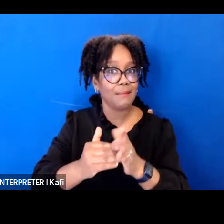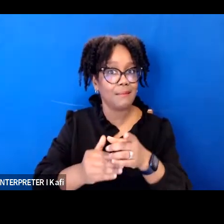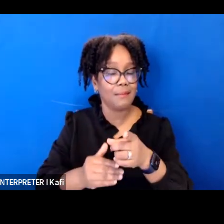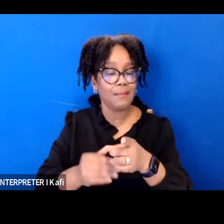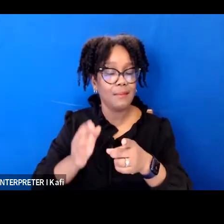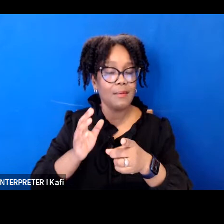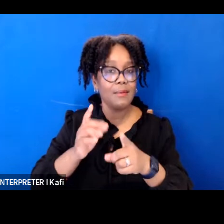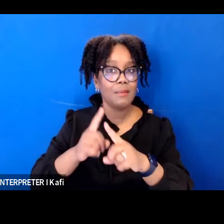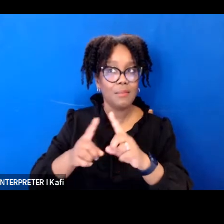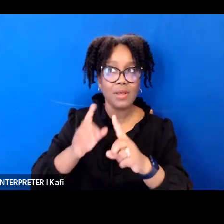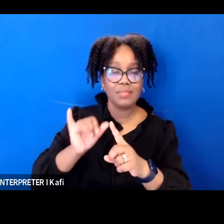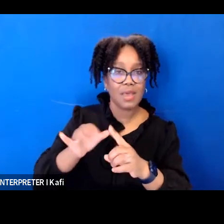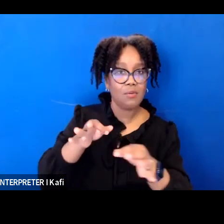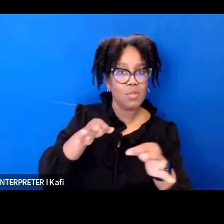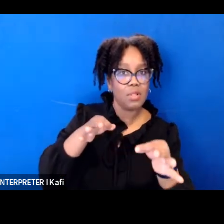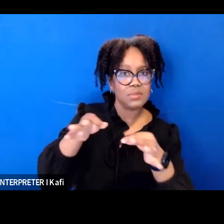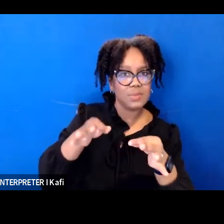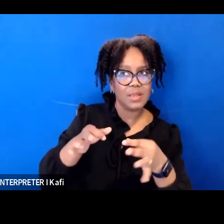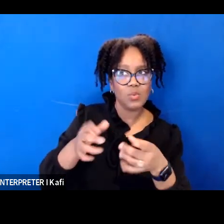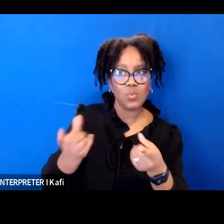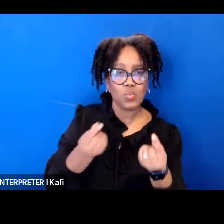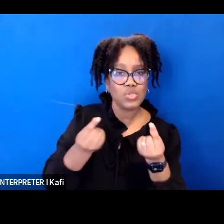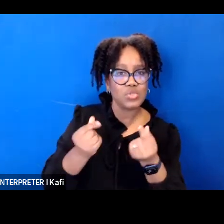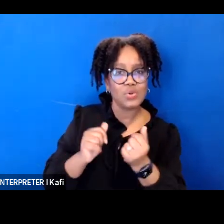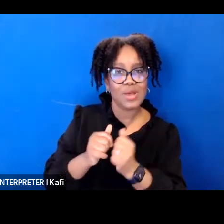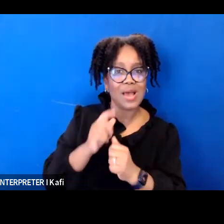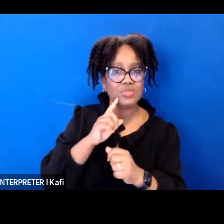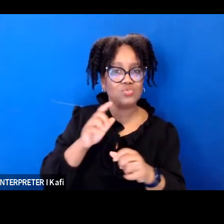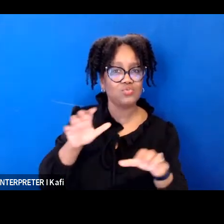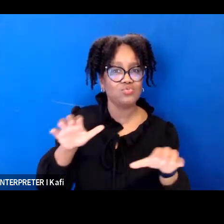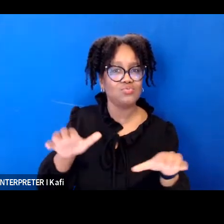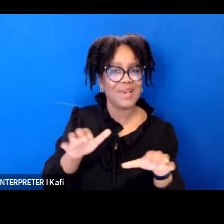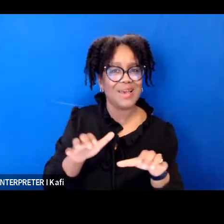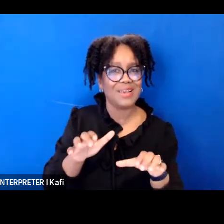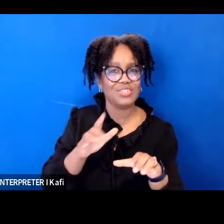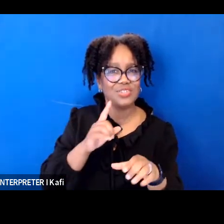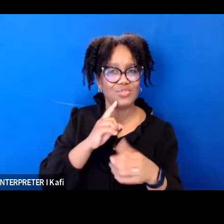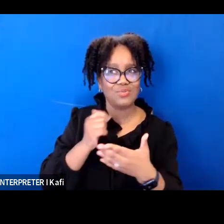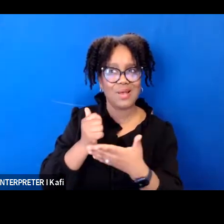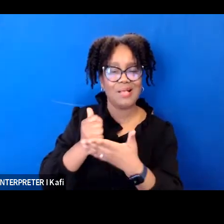to take action to reach that future thank you